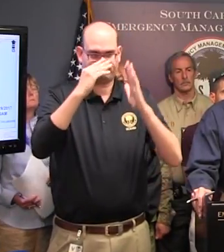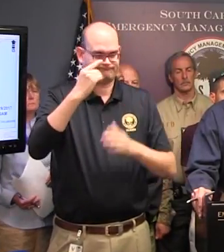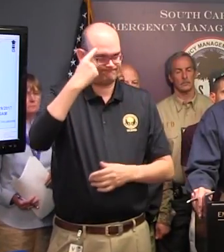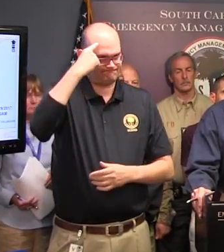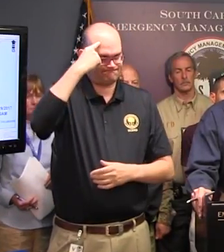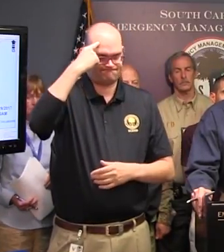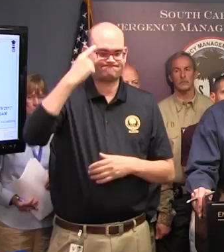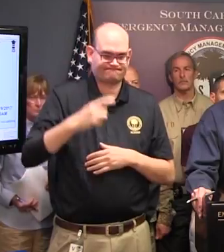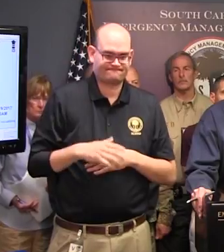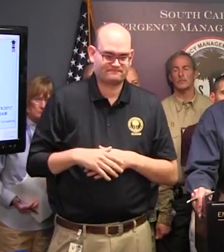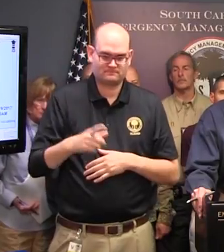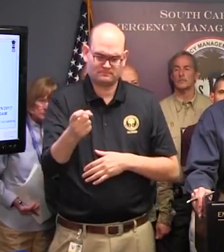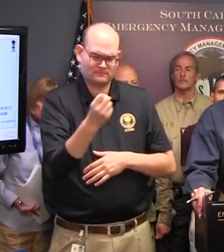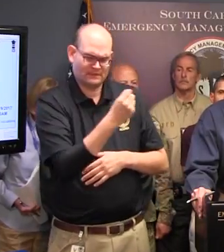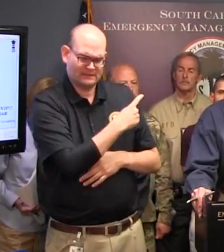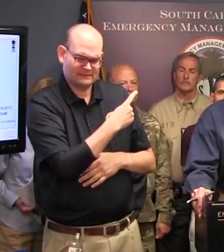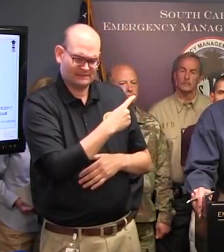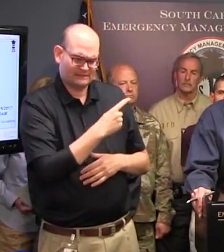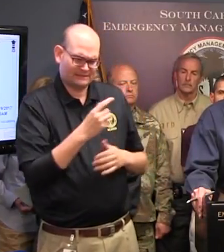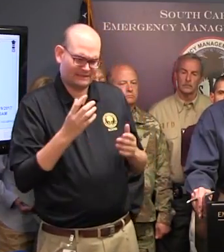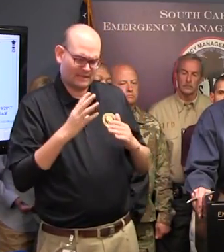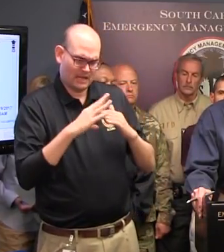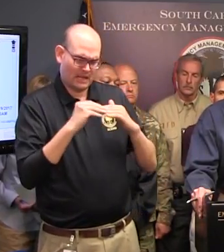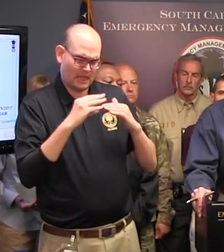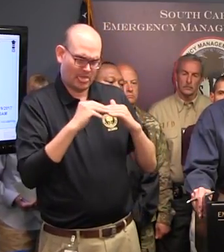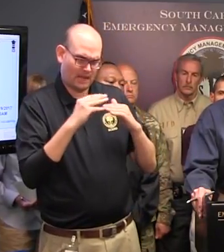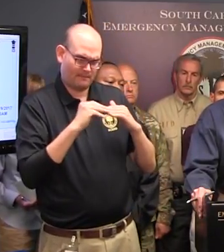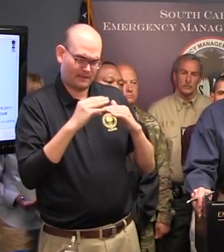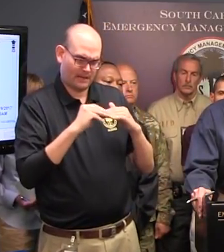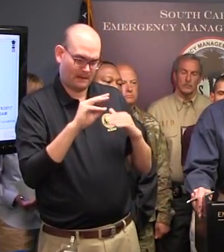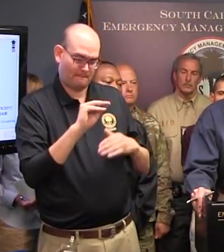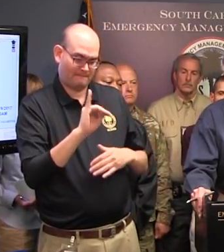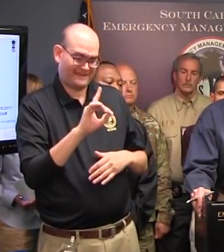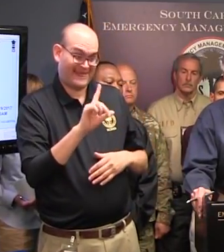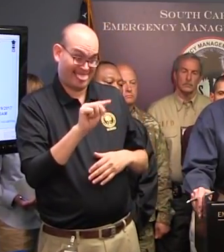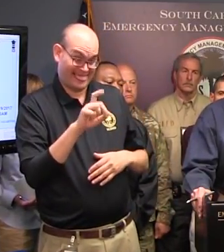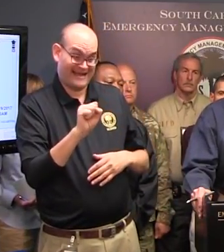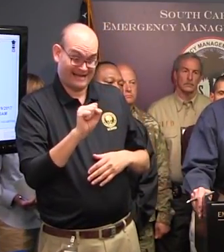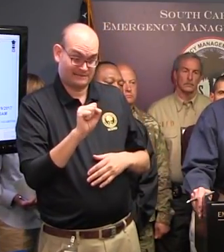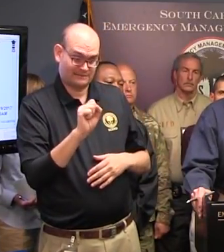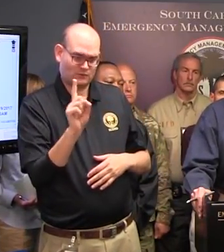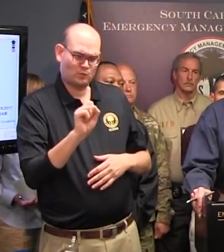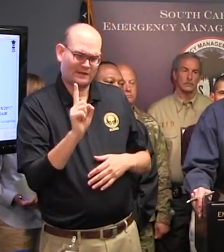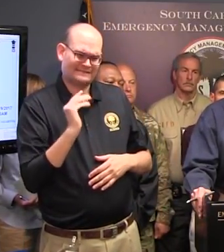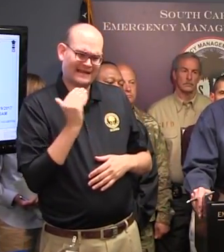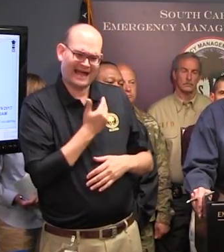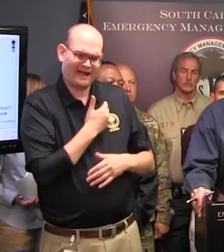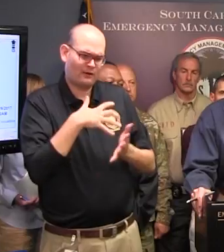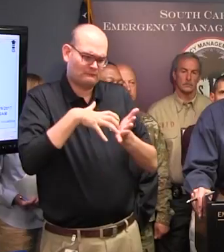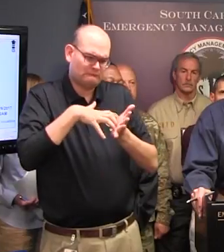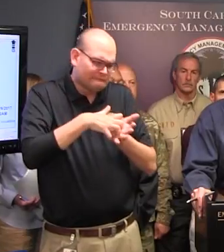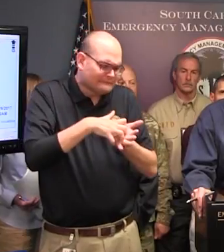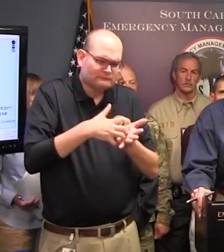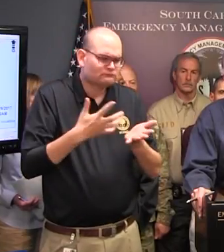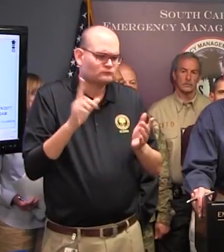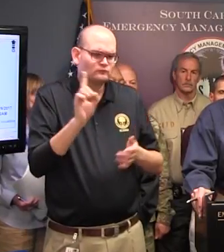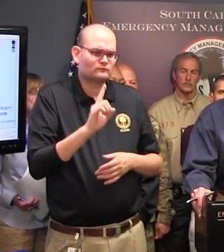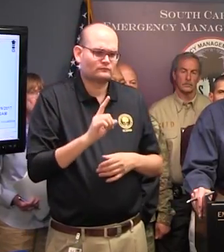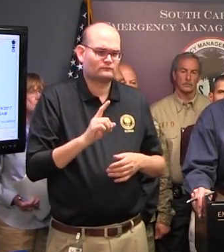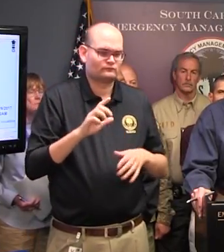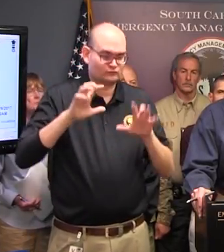Here in the Midlands, what can people expect to see or where are we most vulnerable? They can see a lot of rain and a lot of wind, and